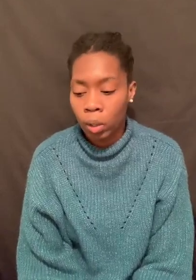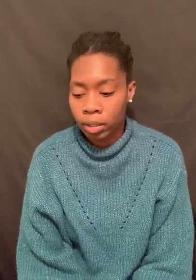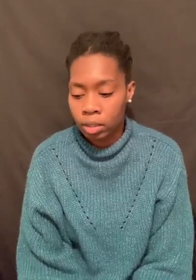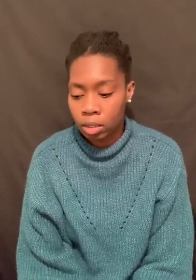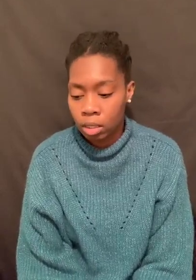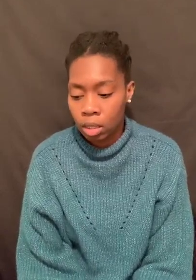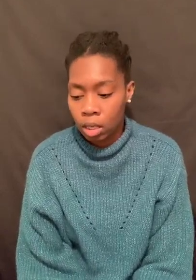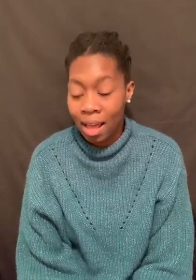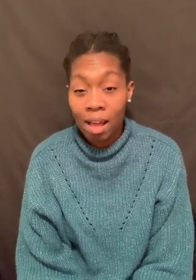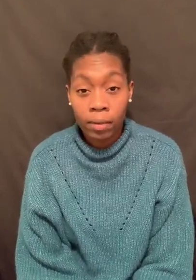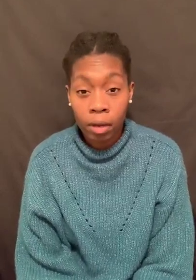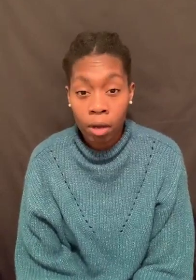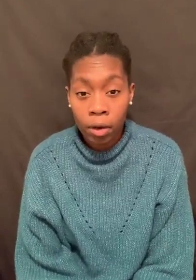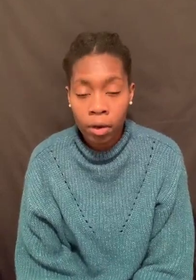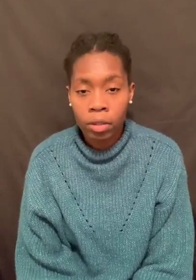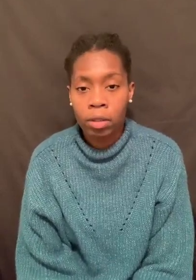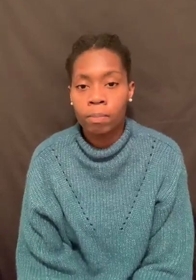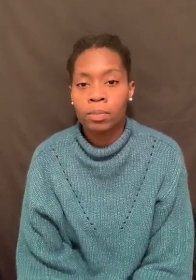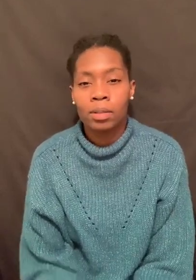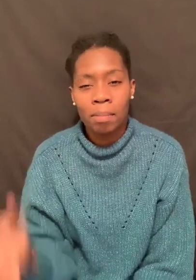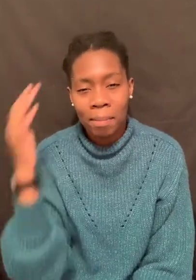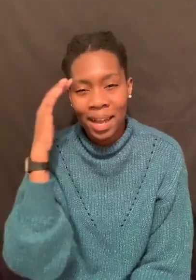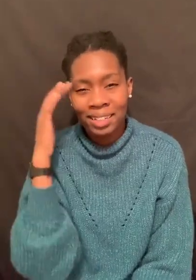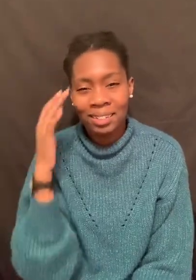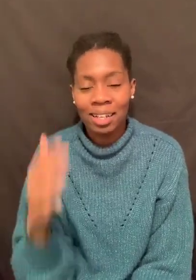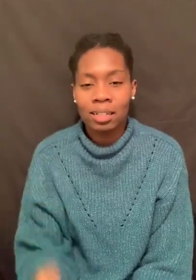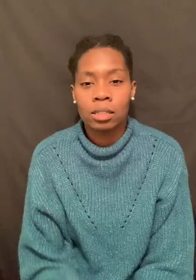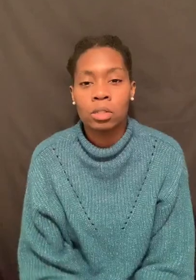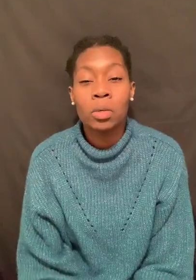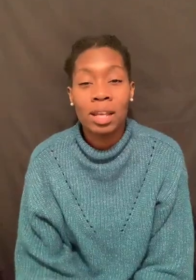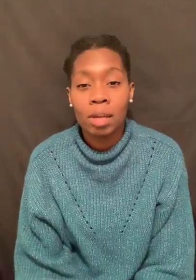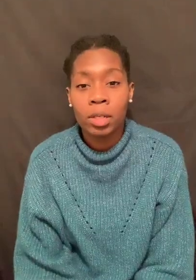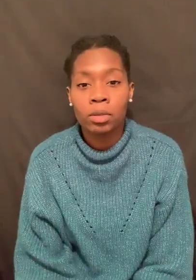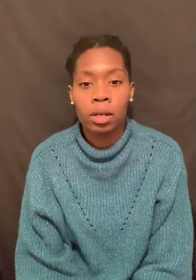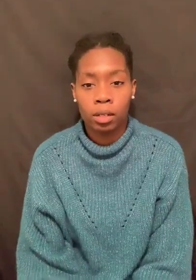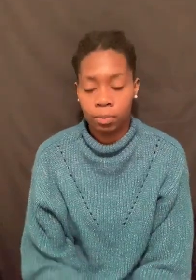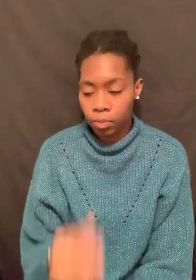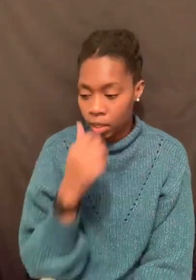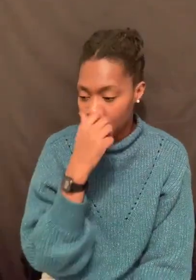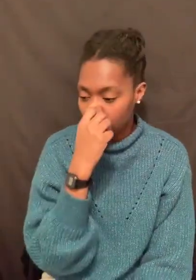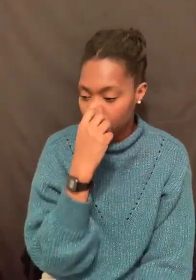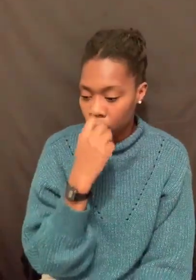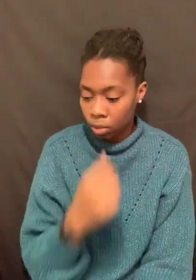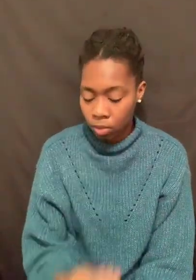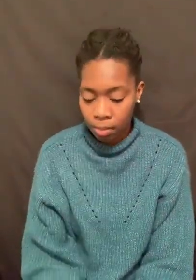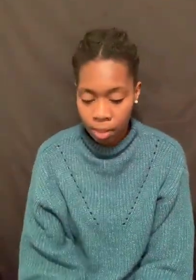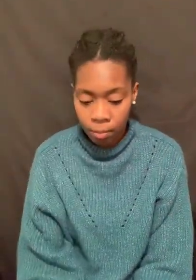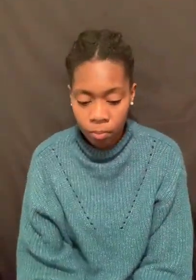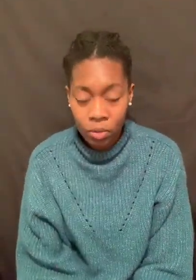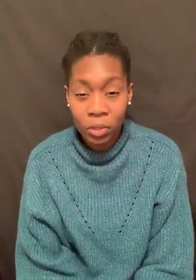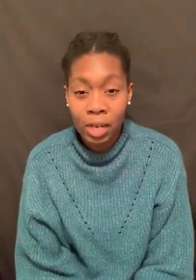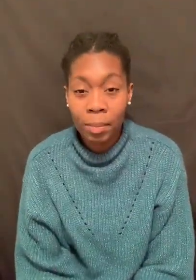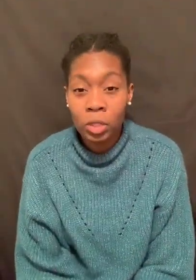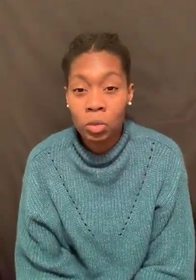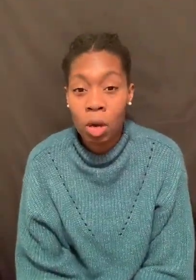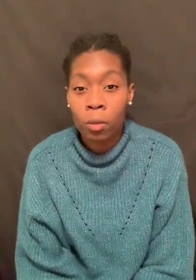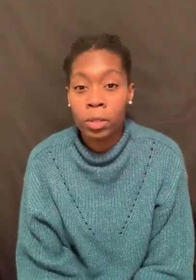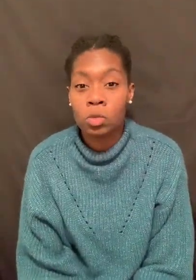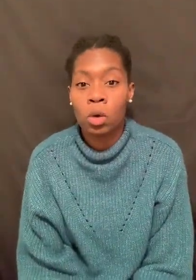holiness, heaven on earth, the mindset, you cannot be drunk. You cannot be drunk. What do I mean? You cannot be drunk with this